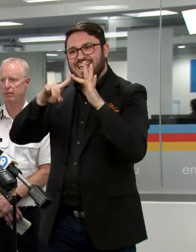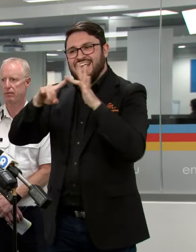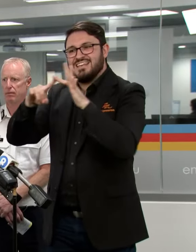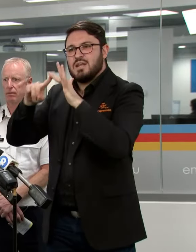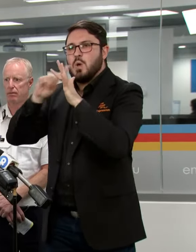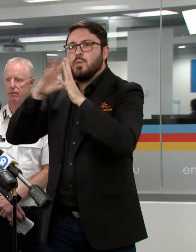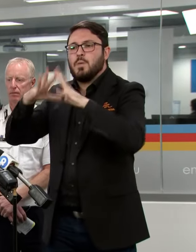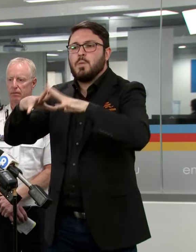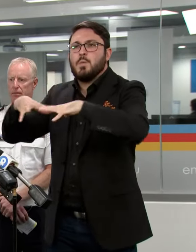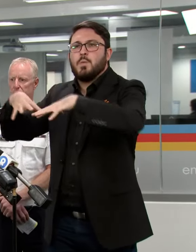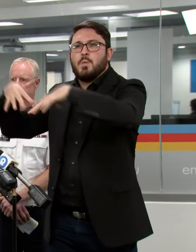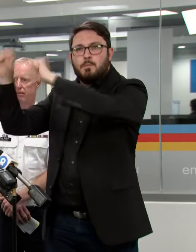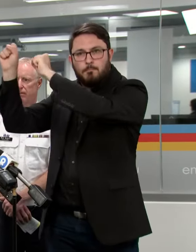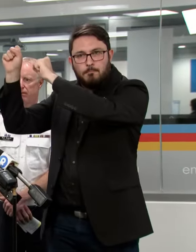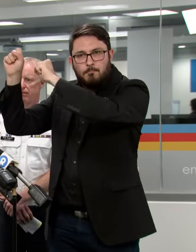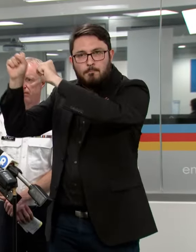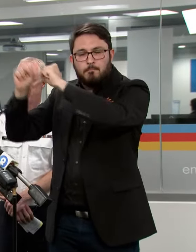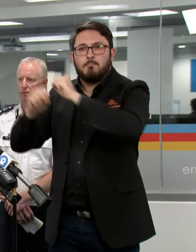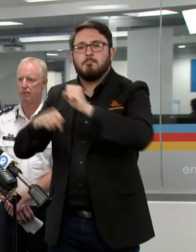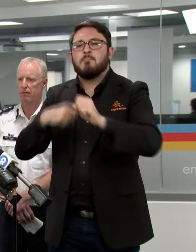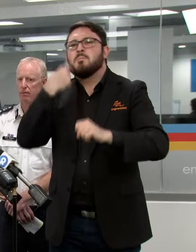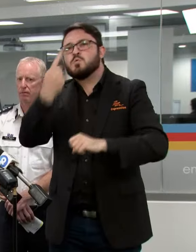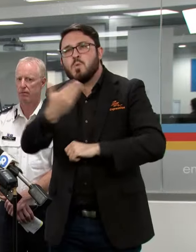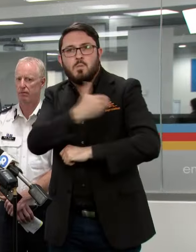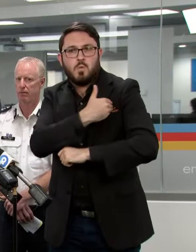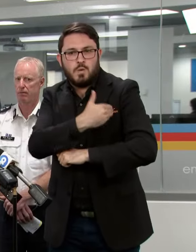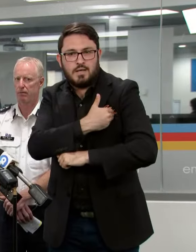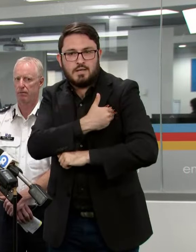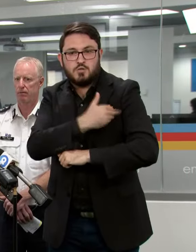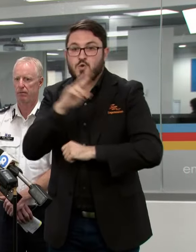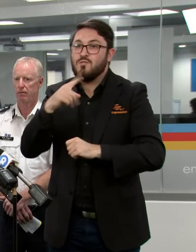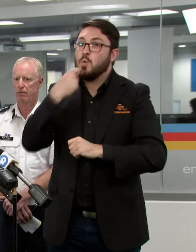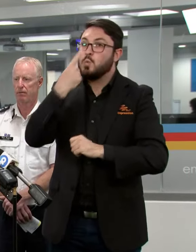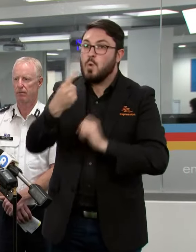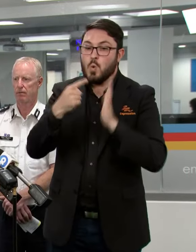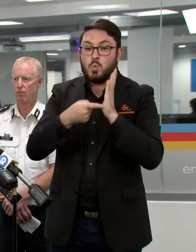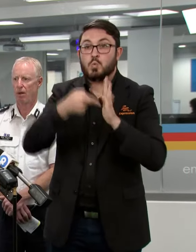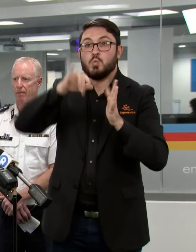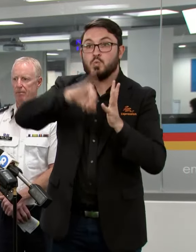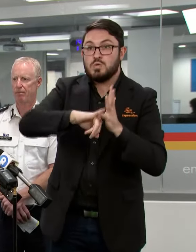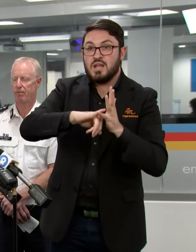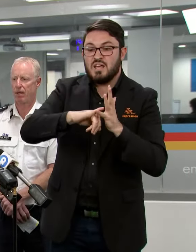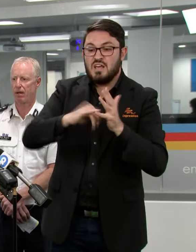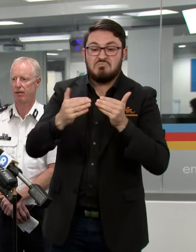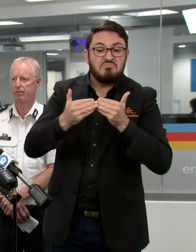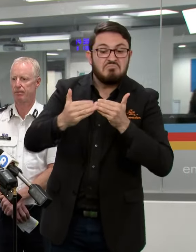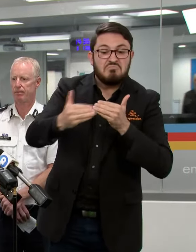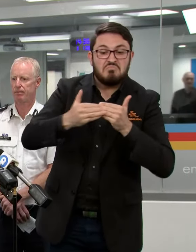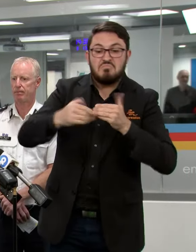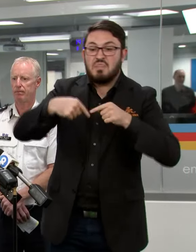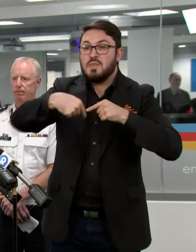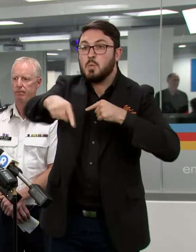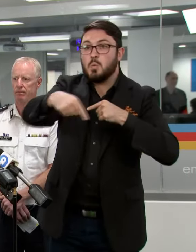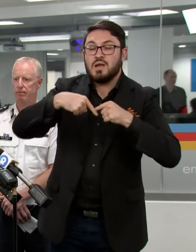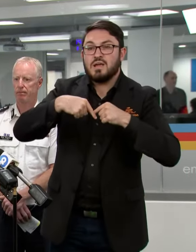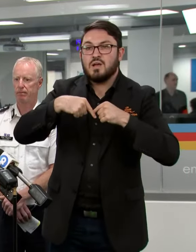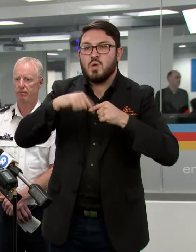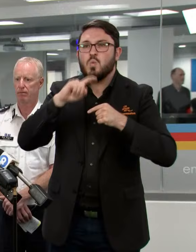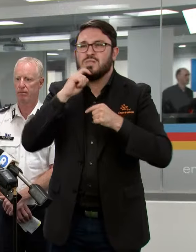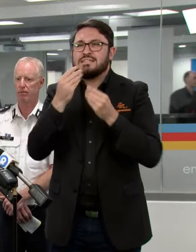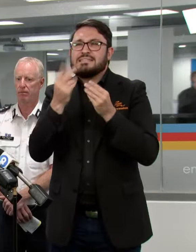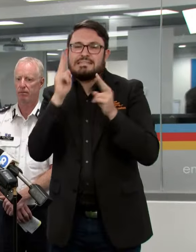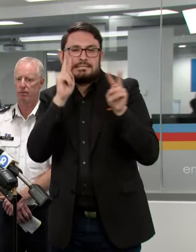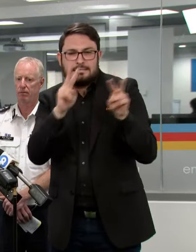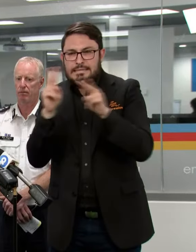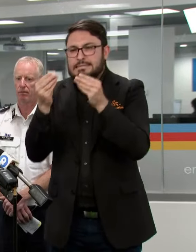clearing into the early hours of Tuesday. And so for Tuesday and pretty much the rest of the week we'll just see some isolated